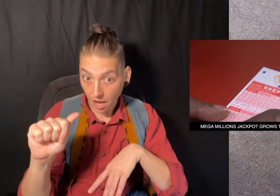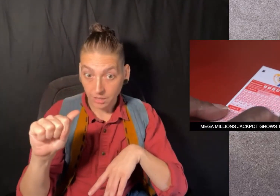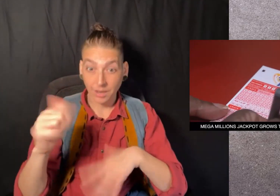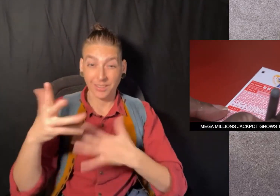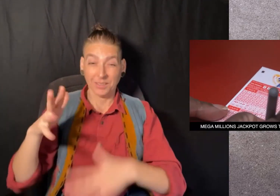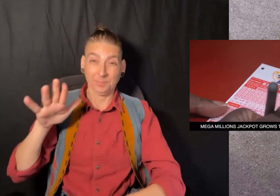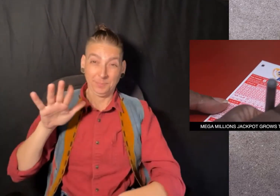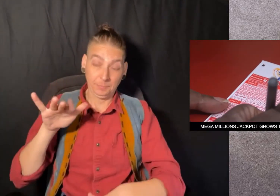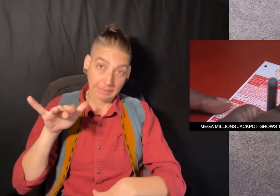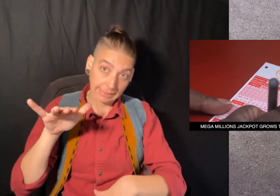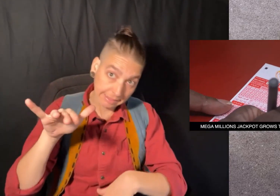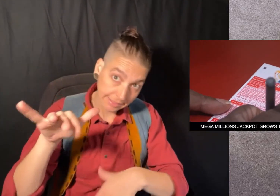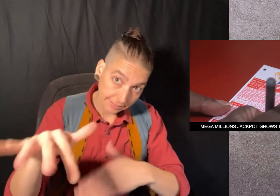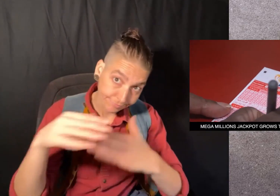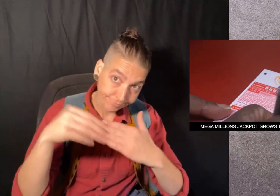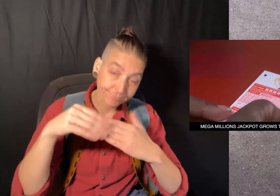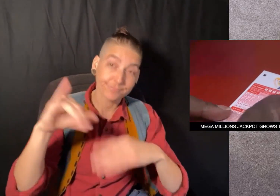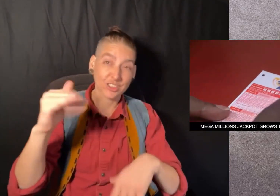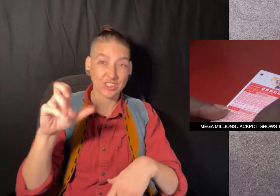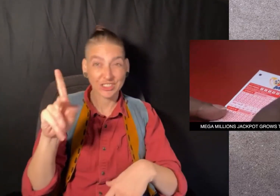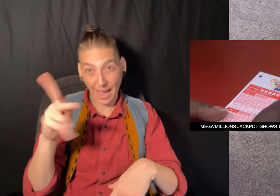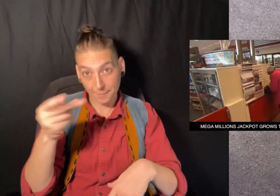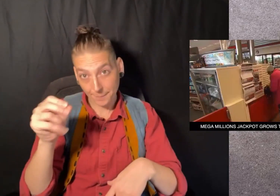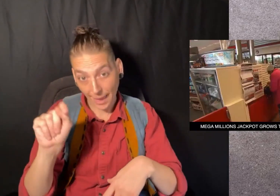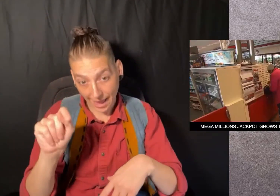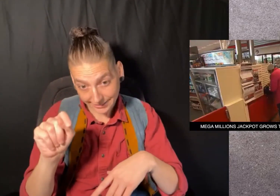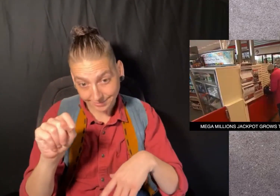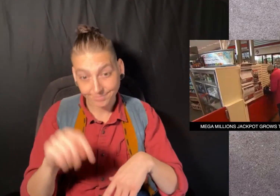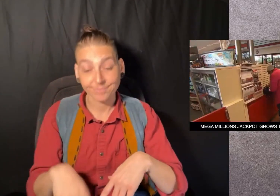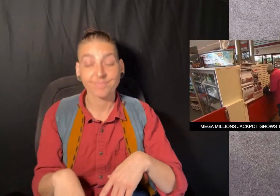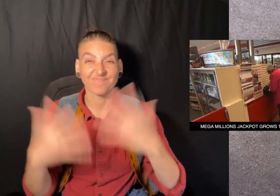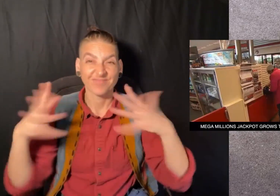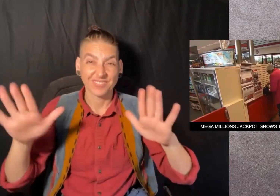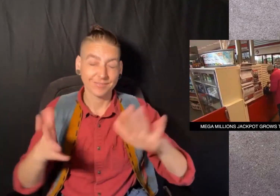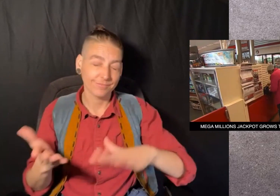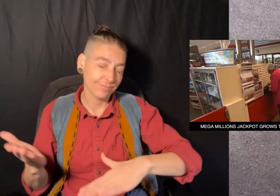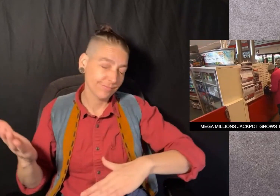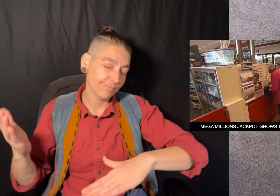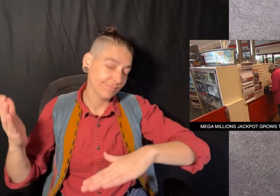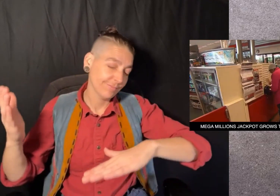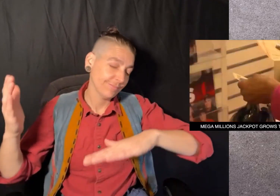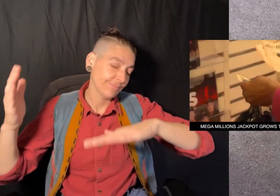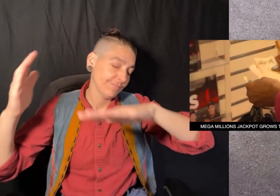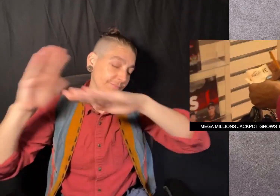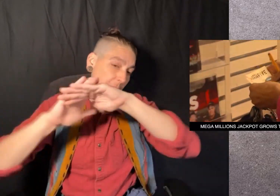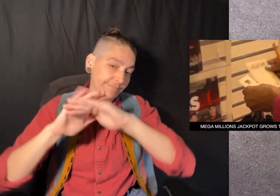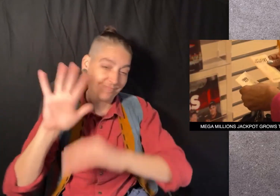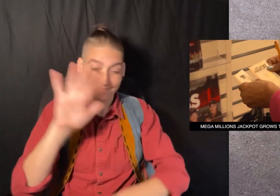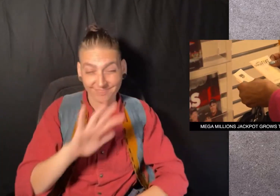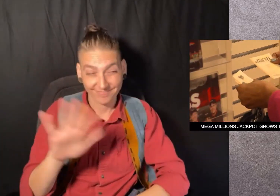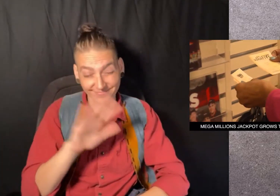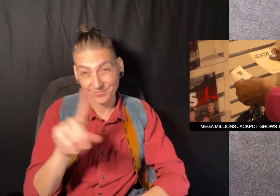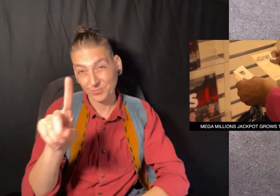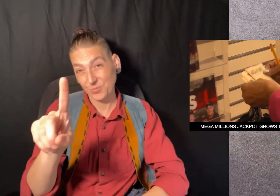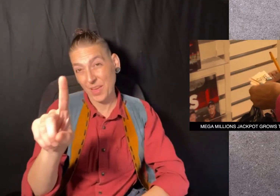The Mega Millions jackpot has soared to an estimated $1.35 billion.